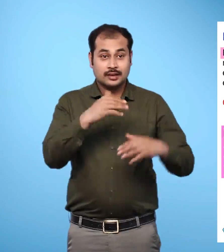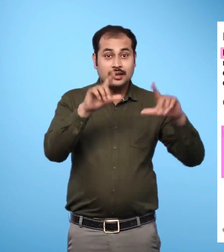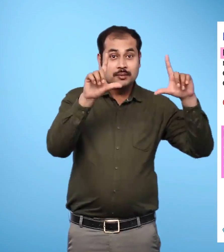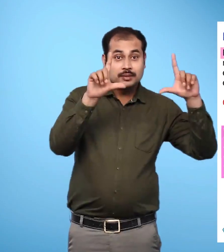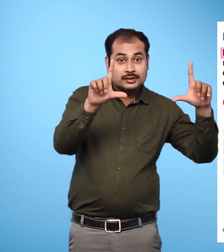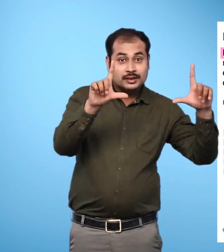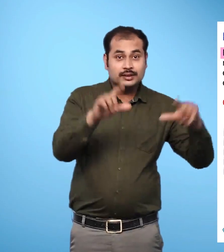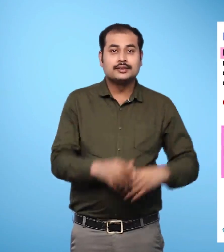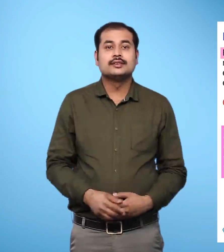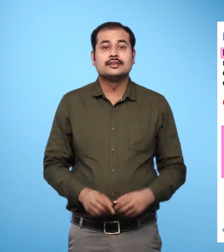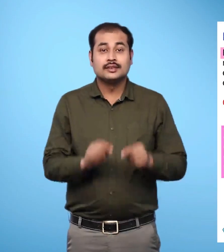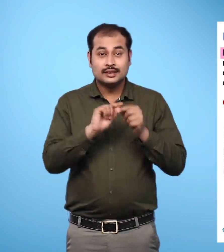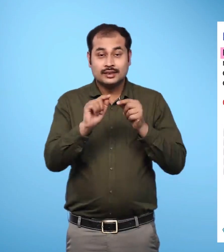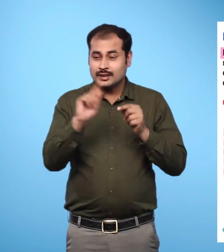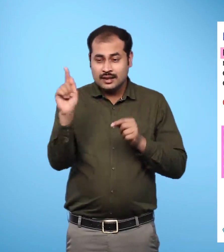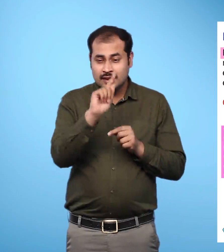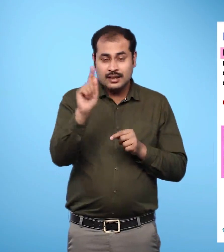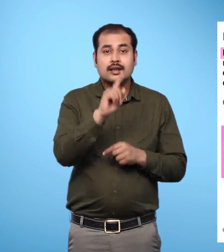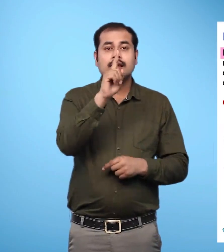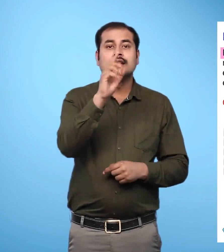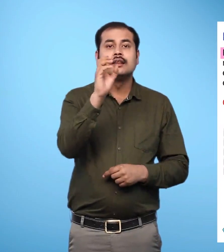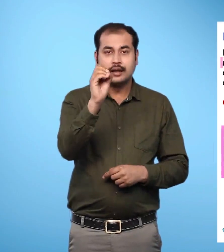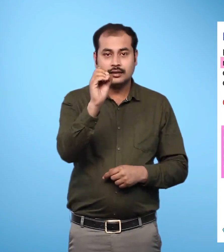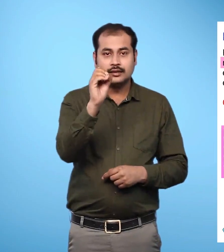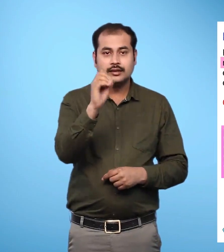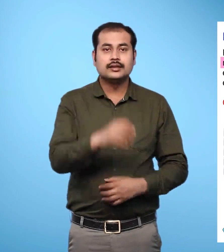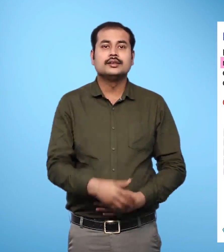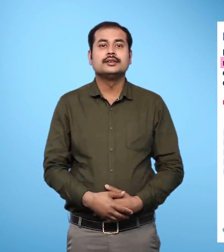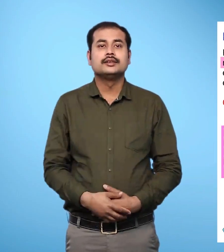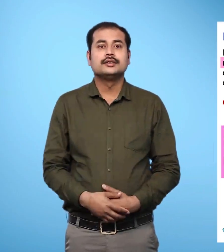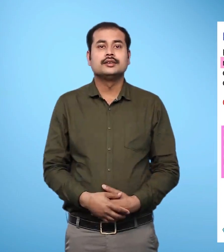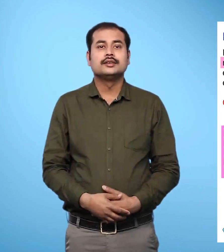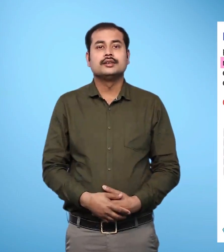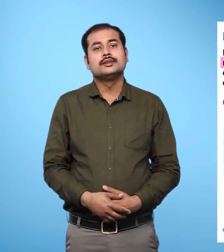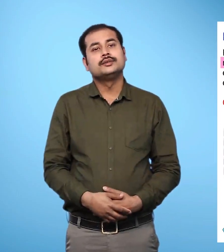part 4 shows a bundle of 10 matchsticks and